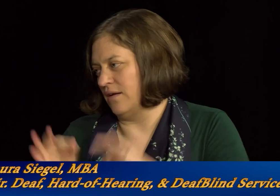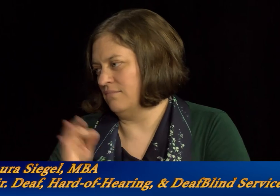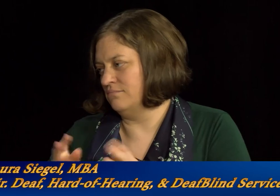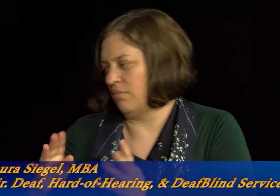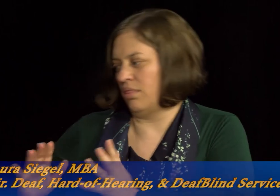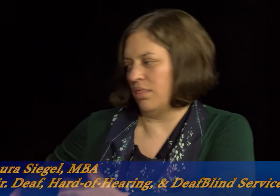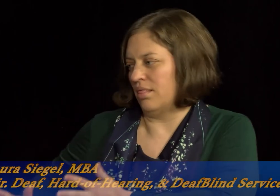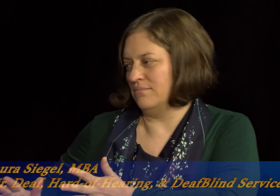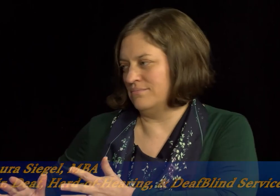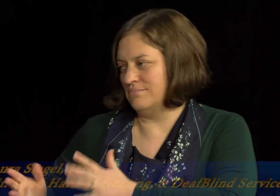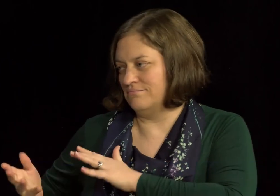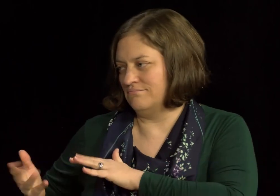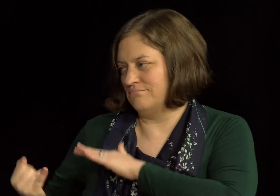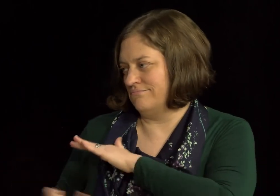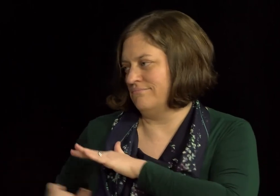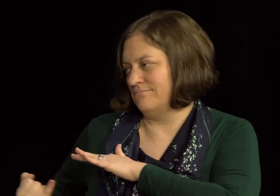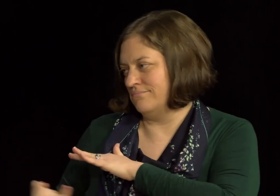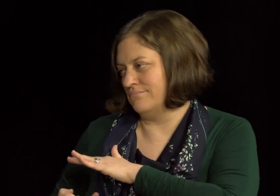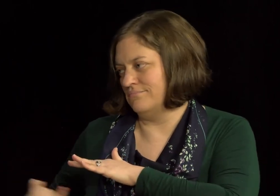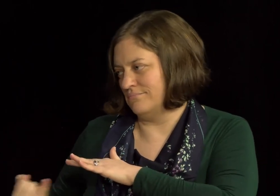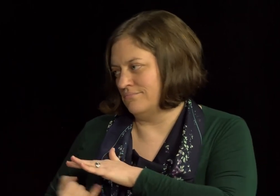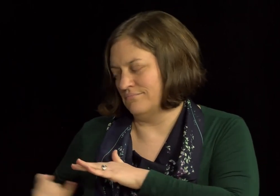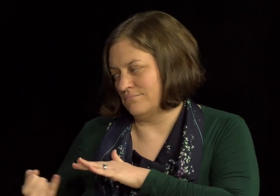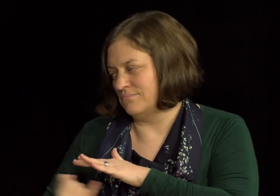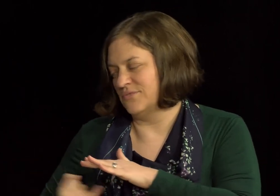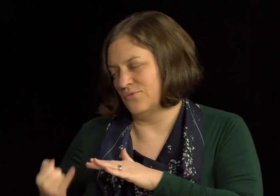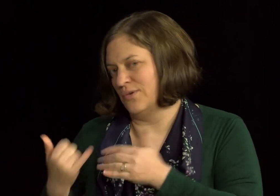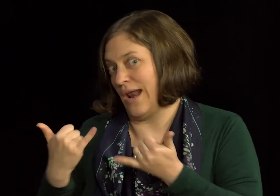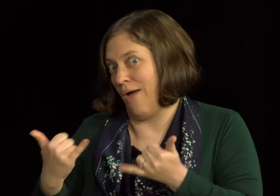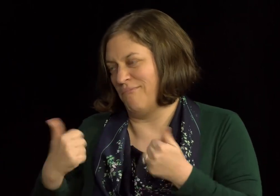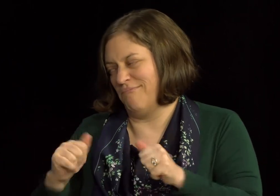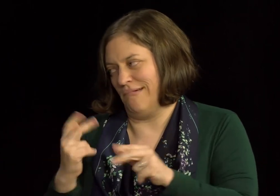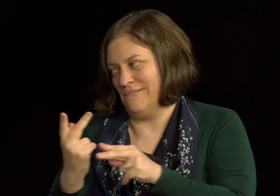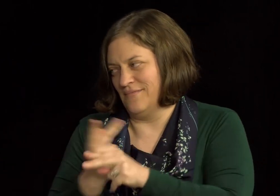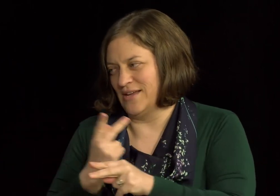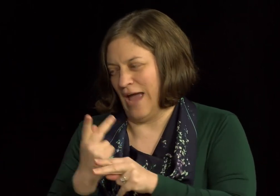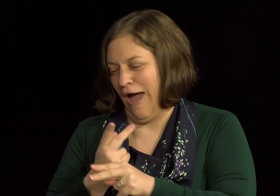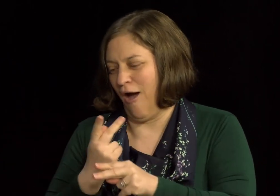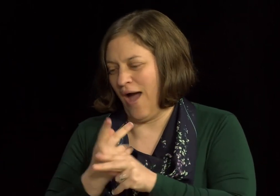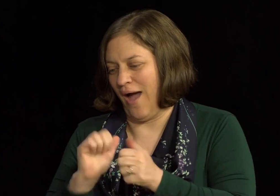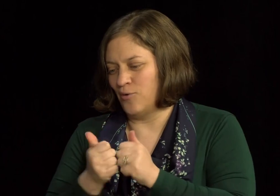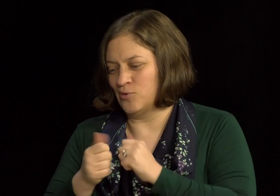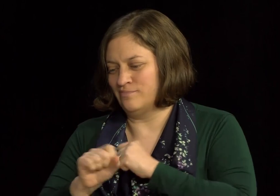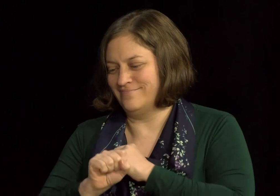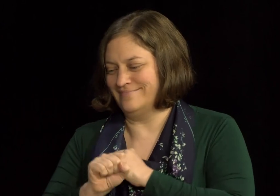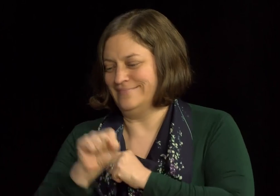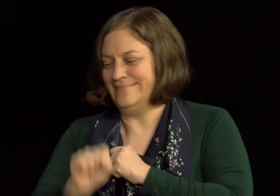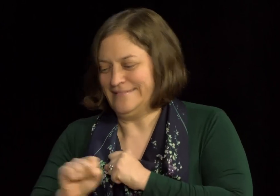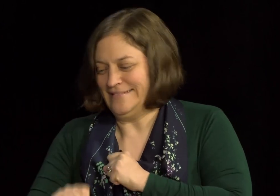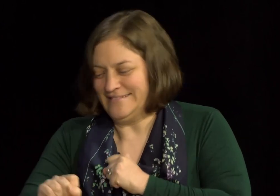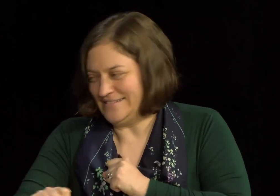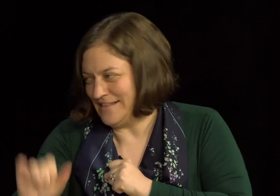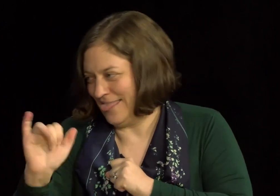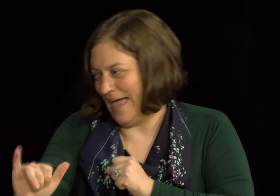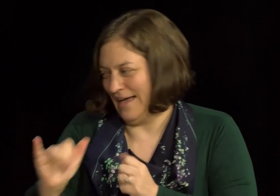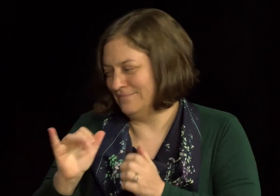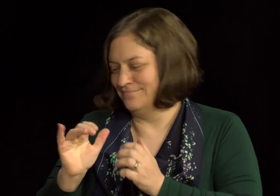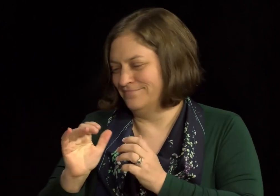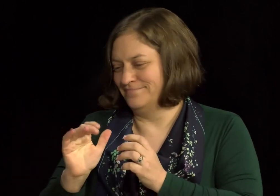out in their communities more so that they weren't feeling so isolated. Um, so now we're trying to figure out how we can extend